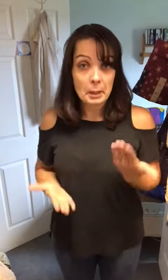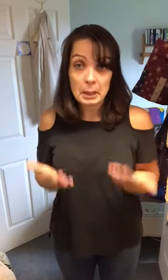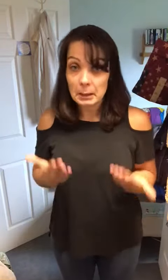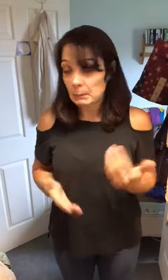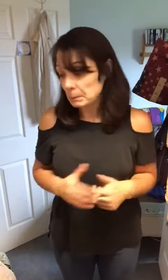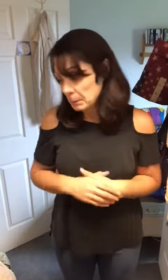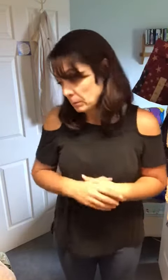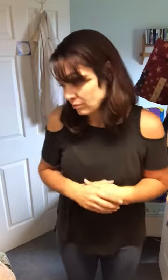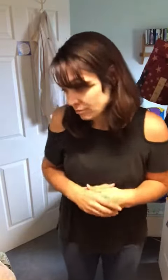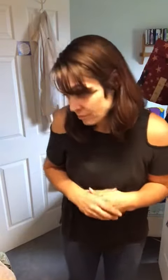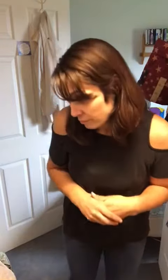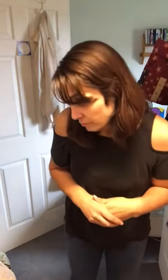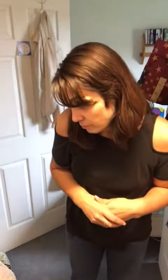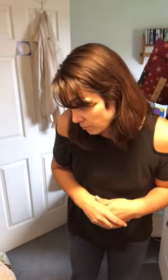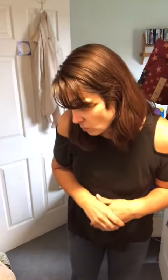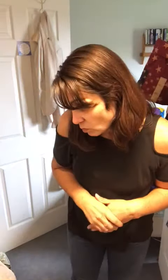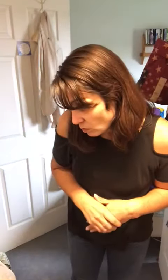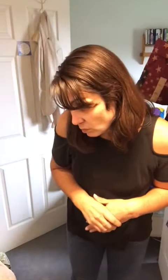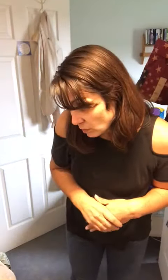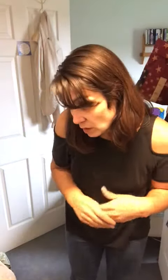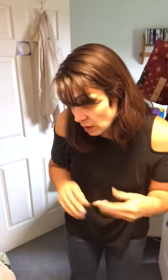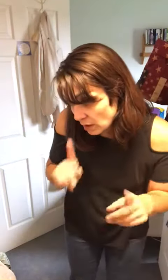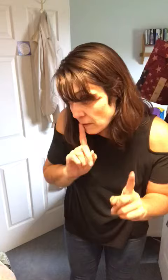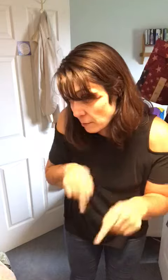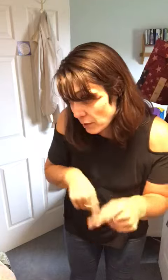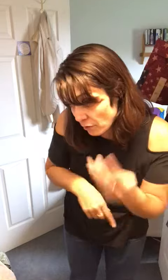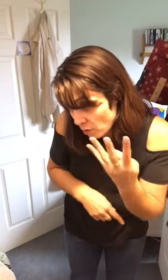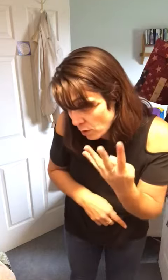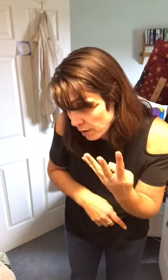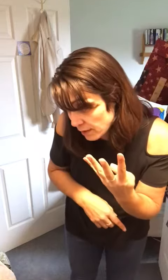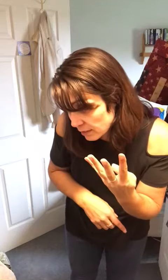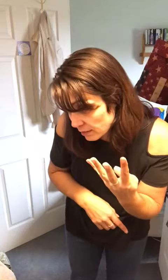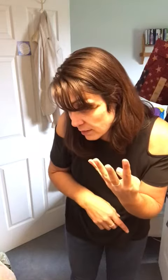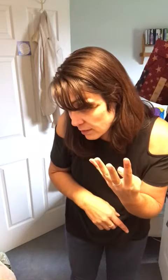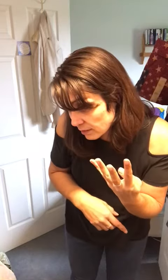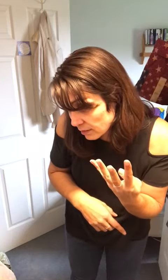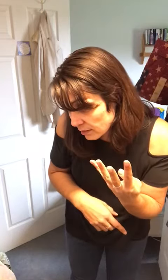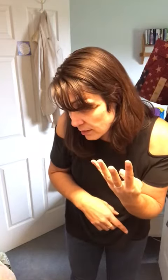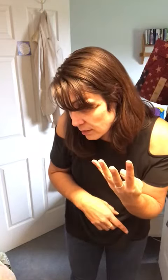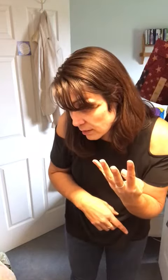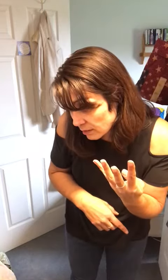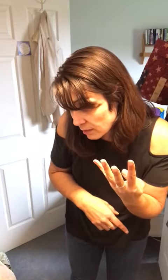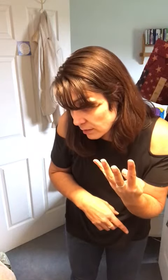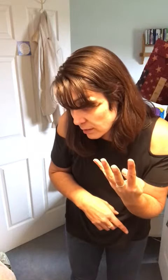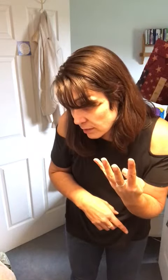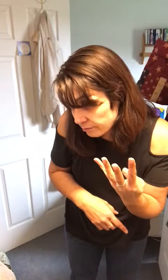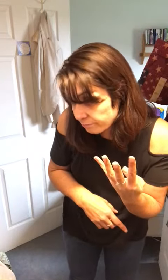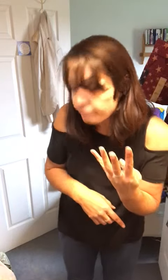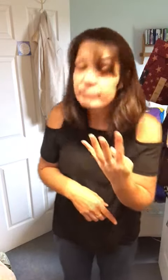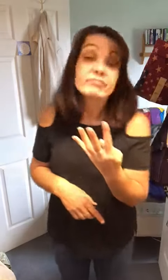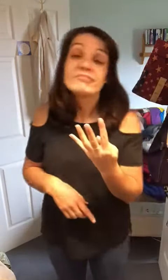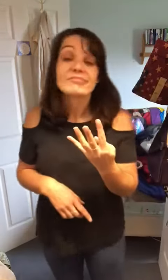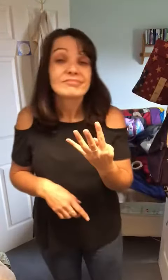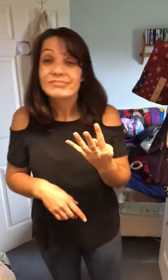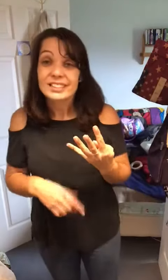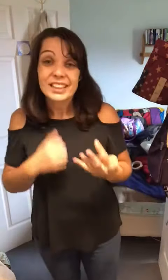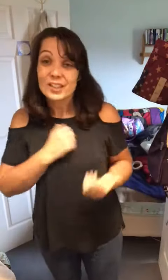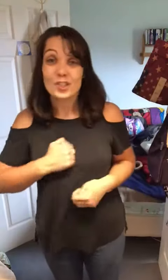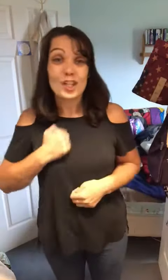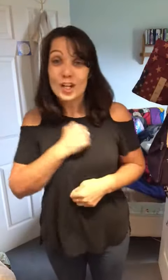number four sorry